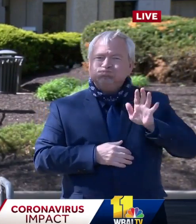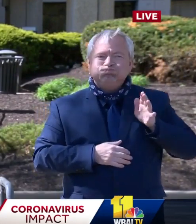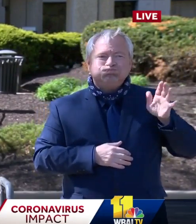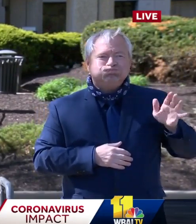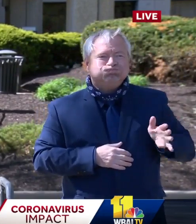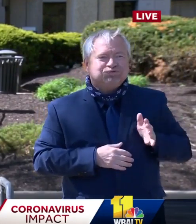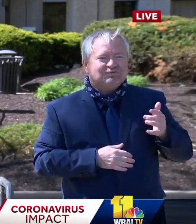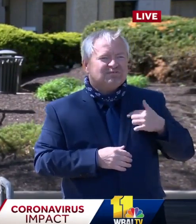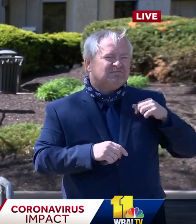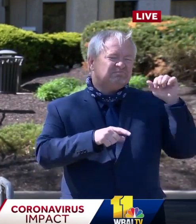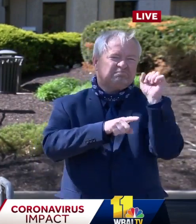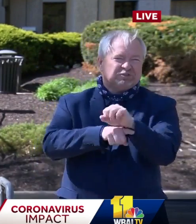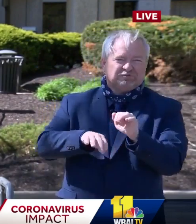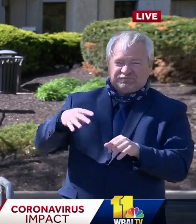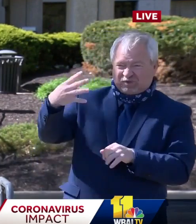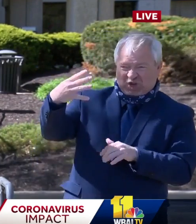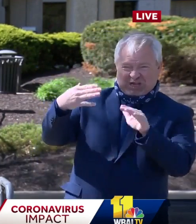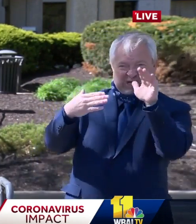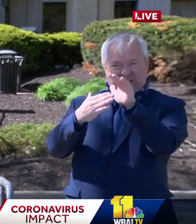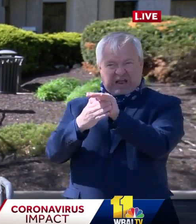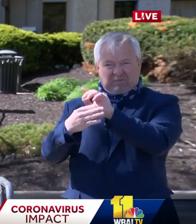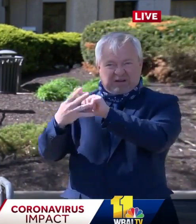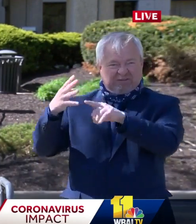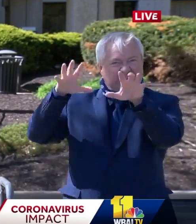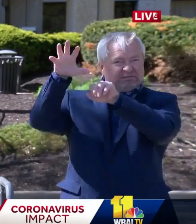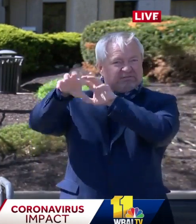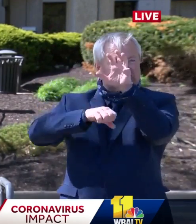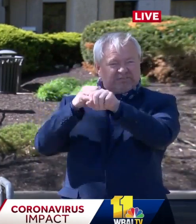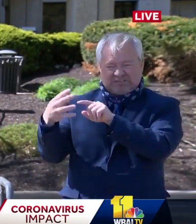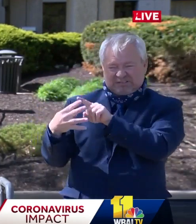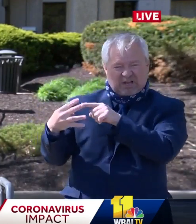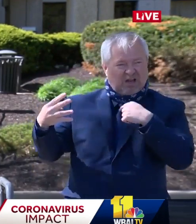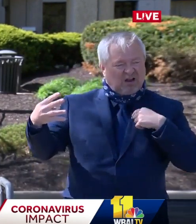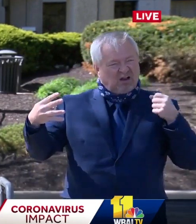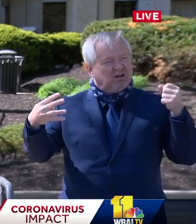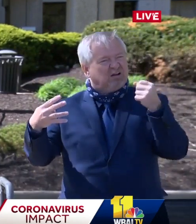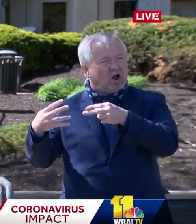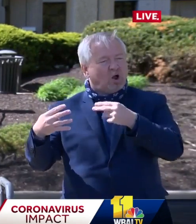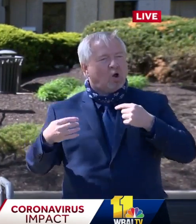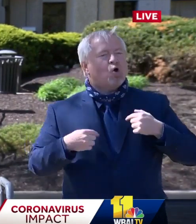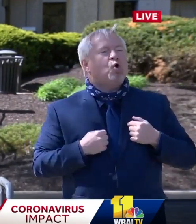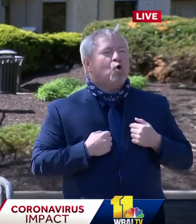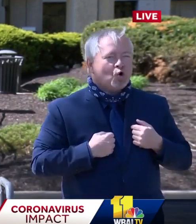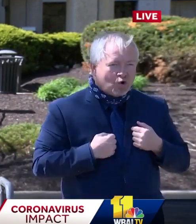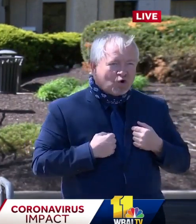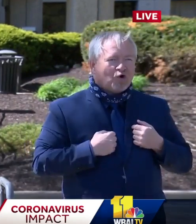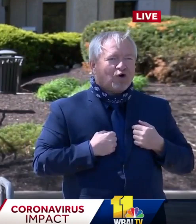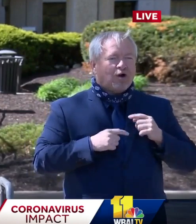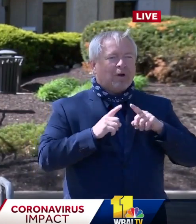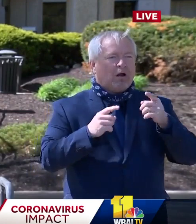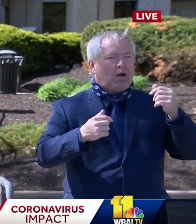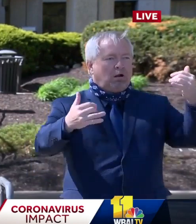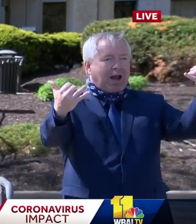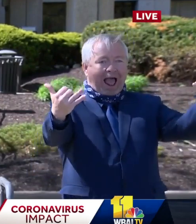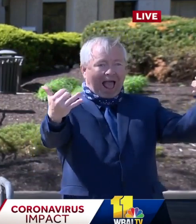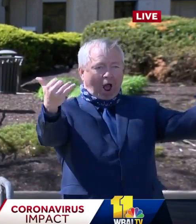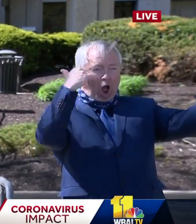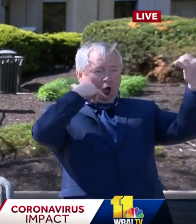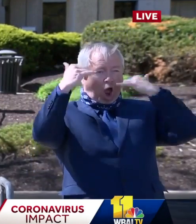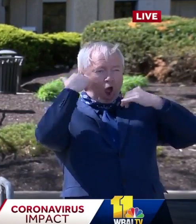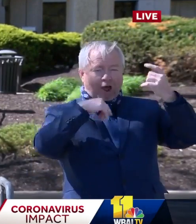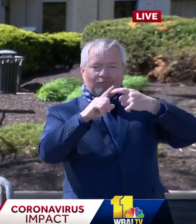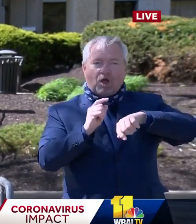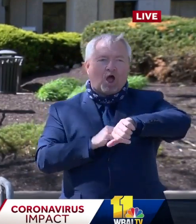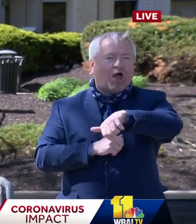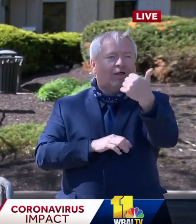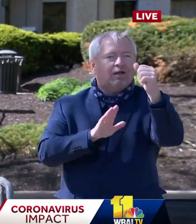four of the five states in America have done in the past month and a half. My phone was lighting up from every governor